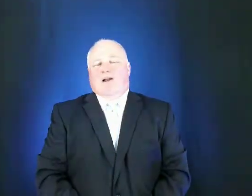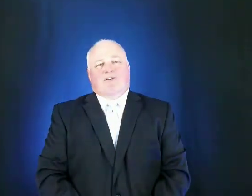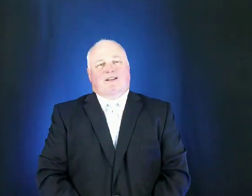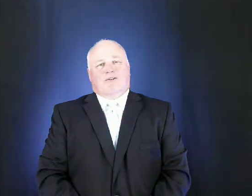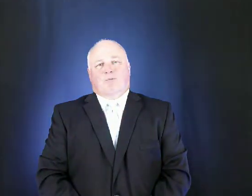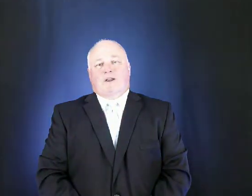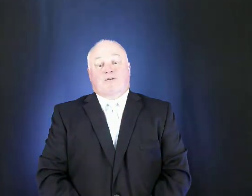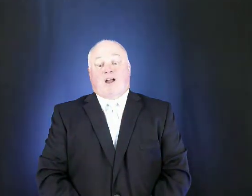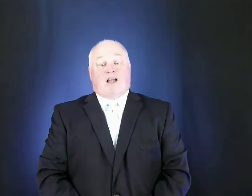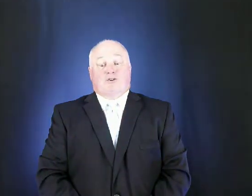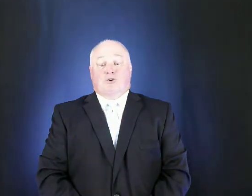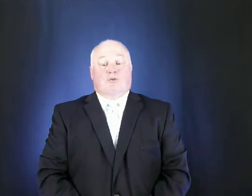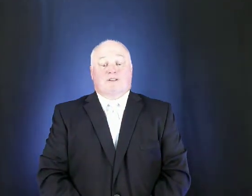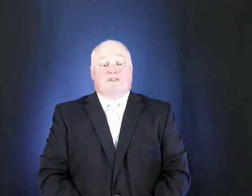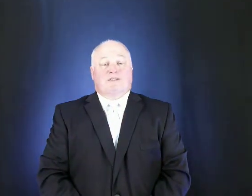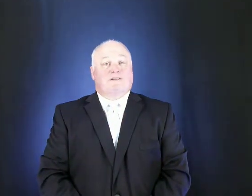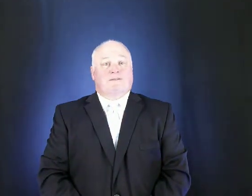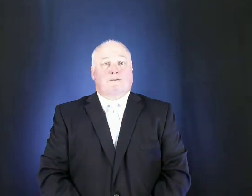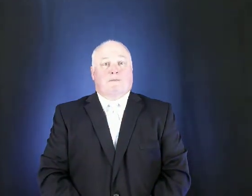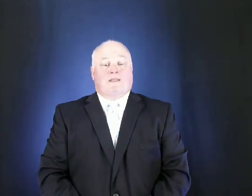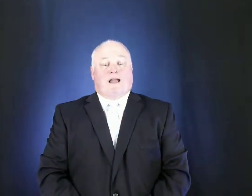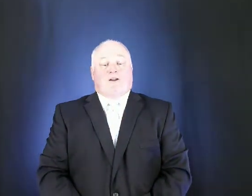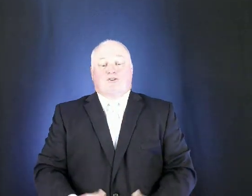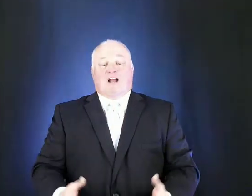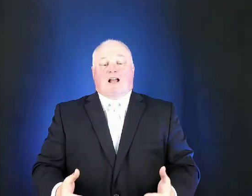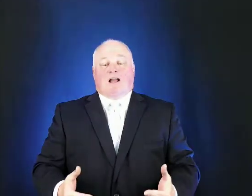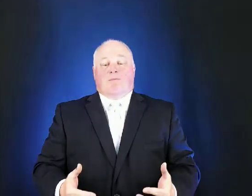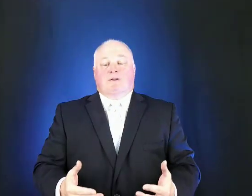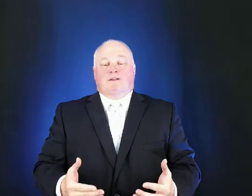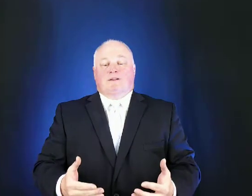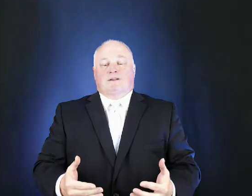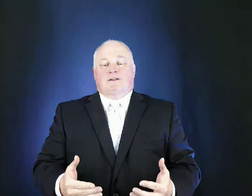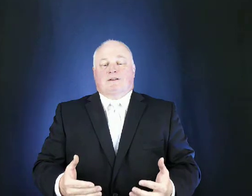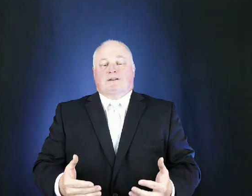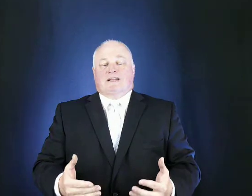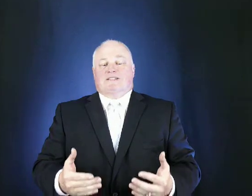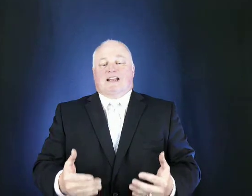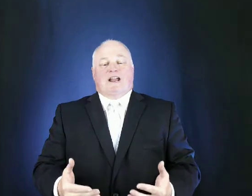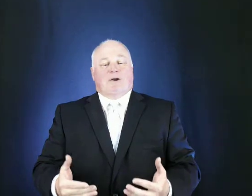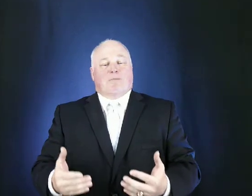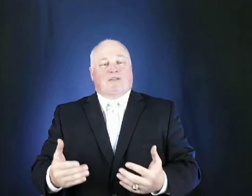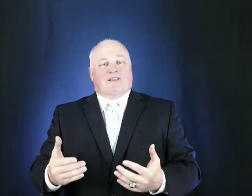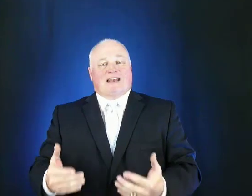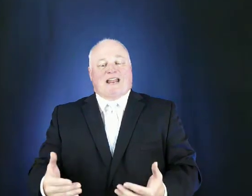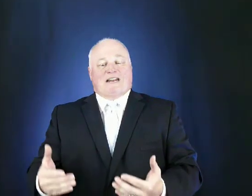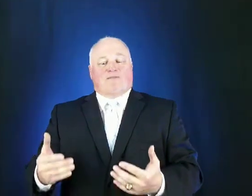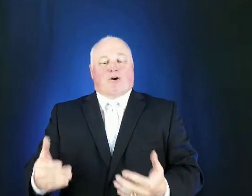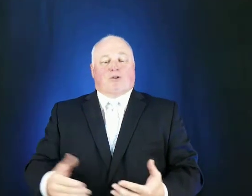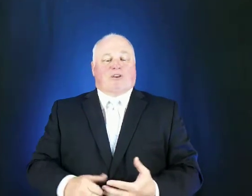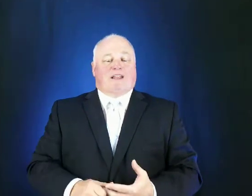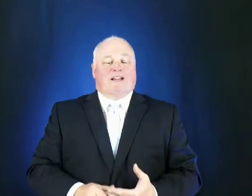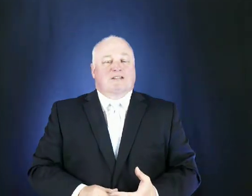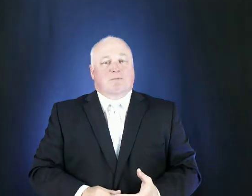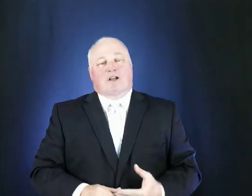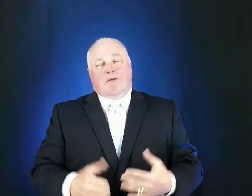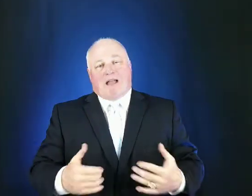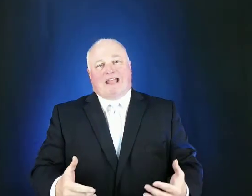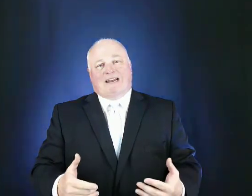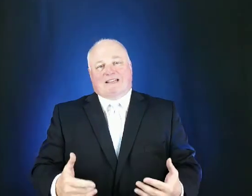our leader we are not tourists our job is to help the native earthlings become aliens